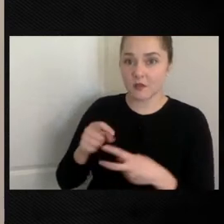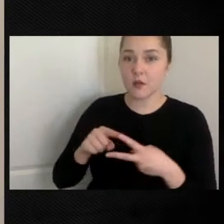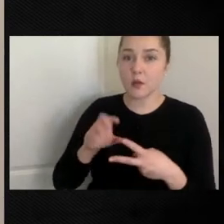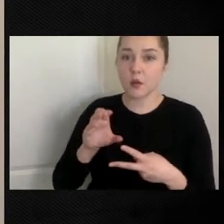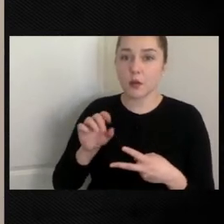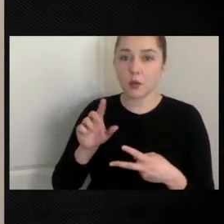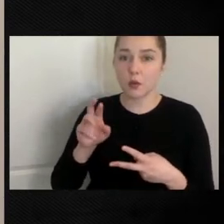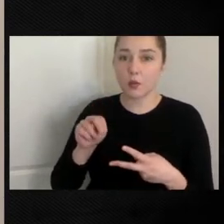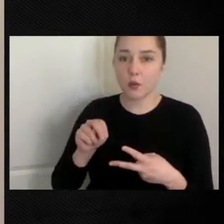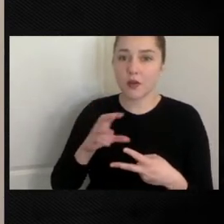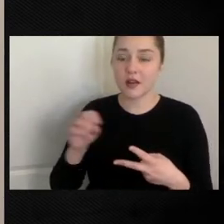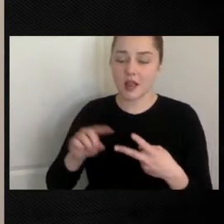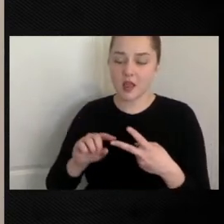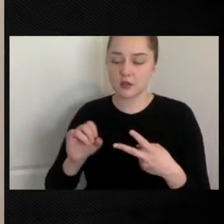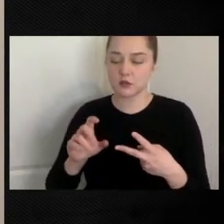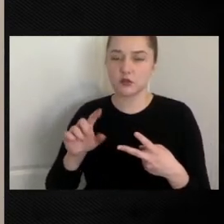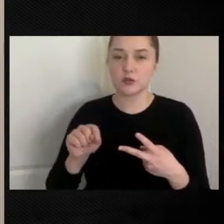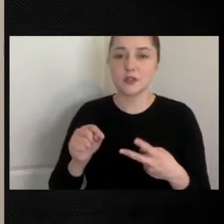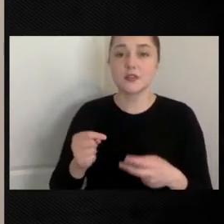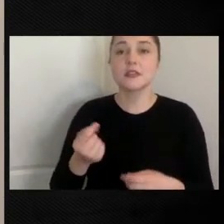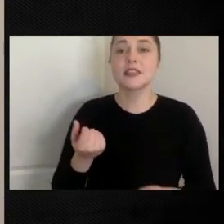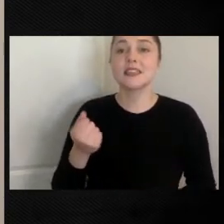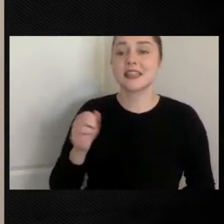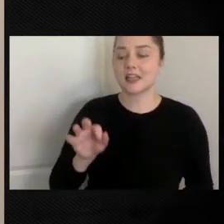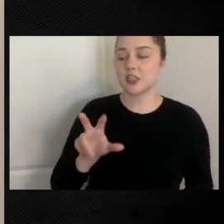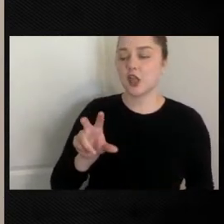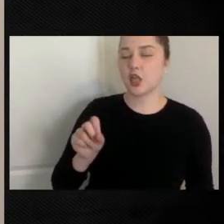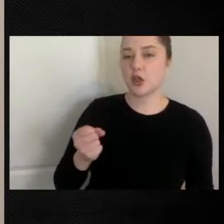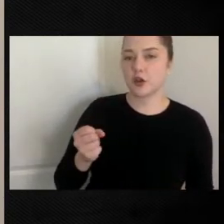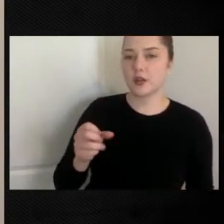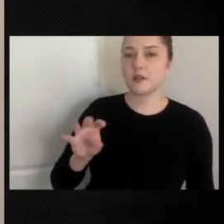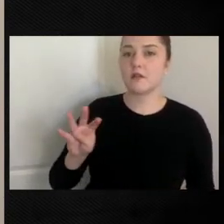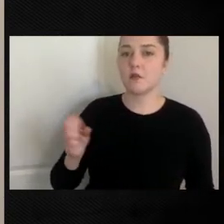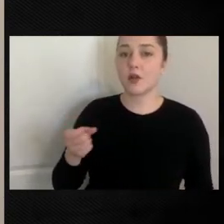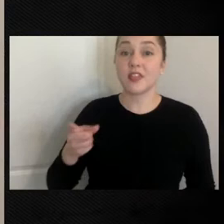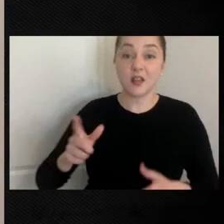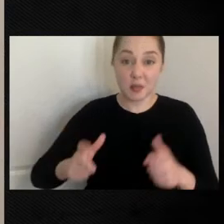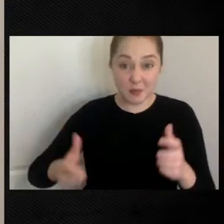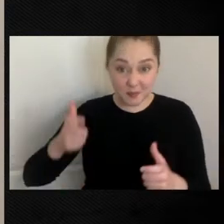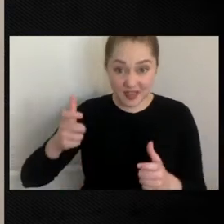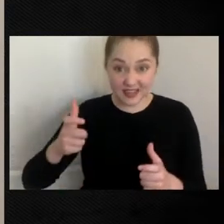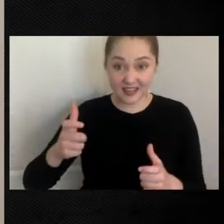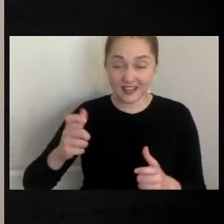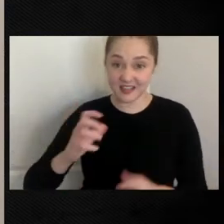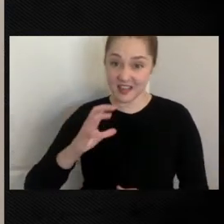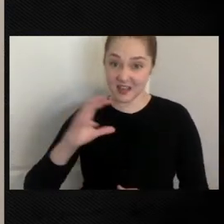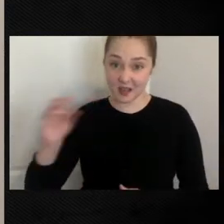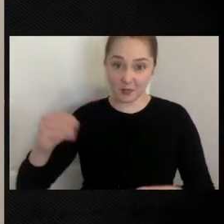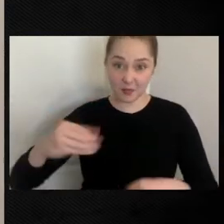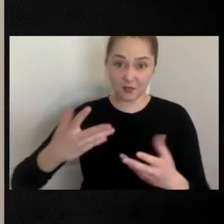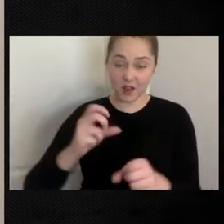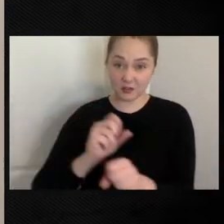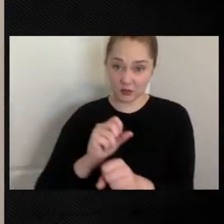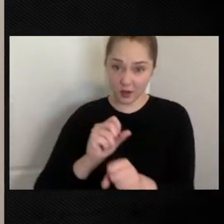1930s and 40s, was the largest employer in Talbot County and St. Michael's, and he specialized